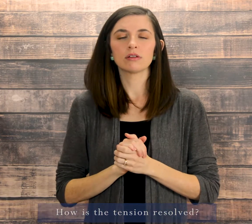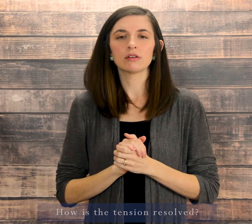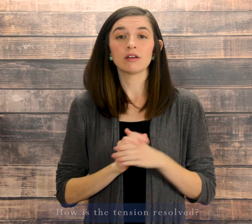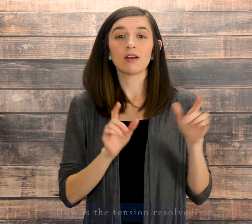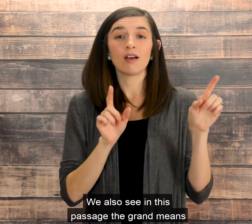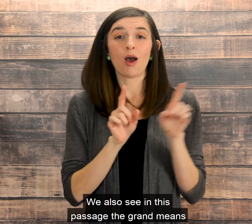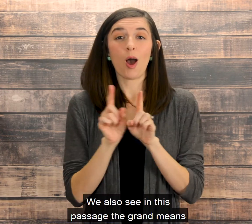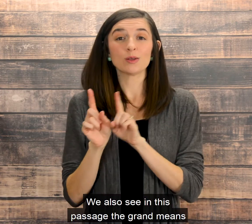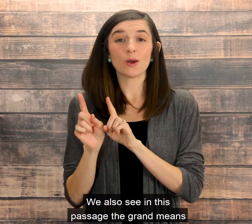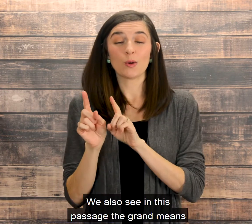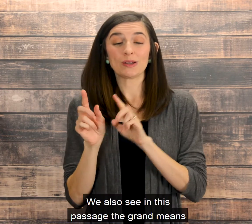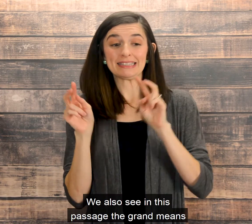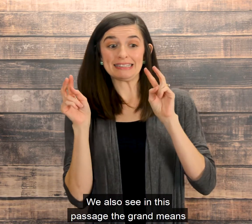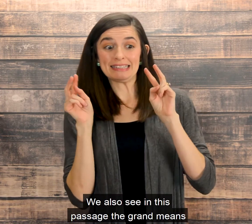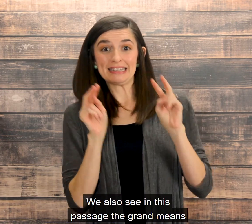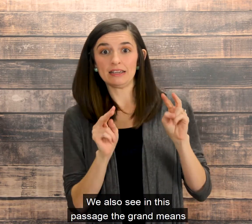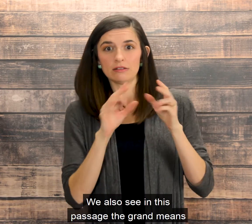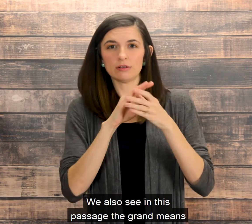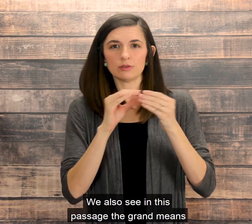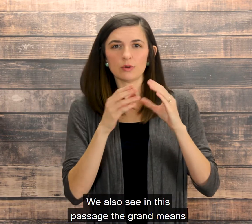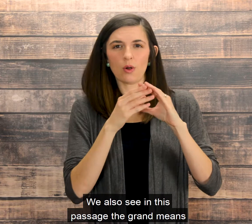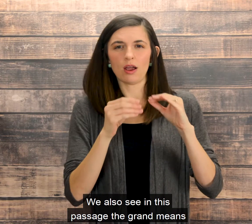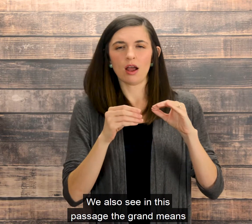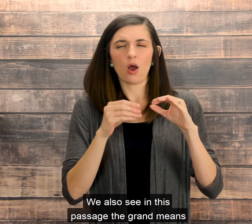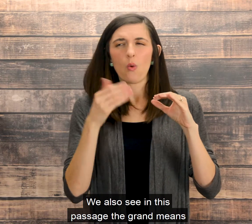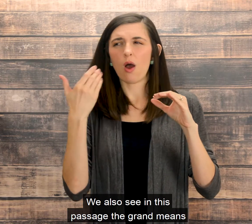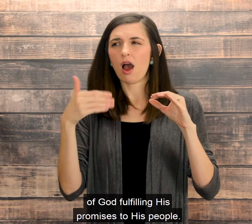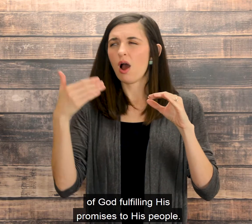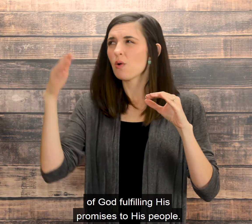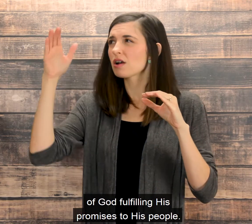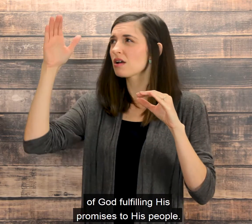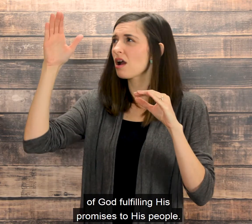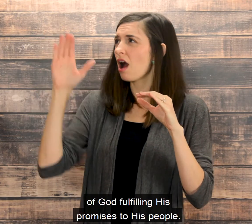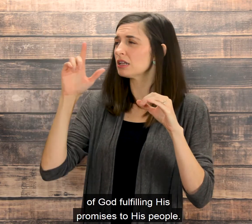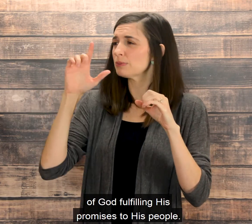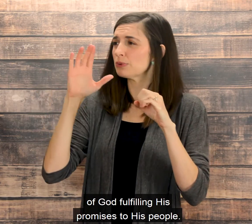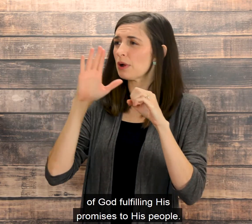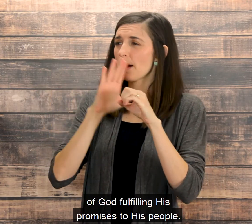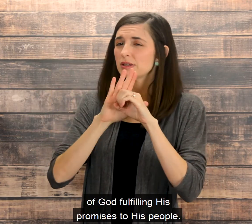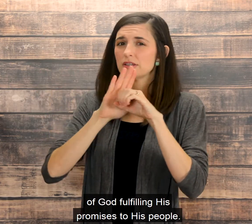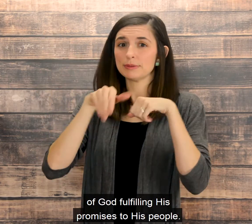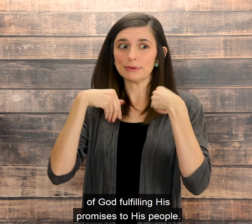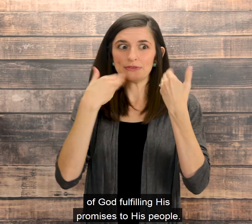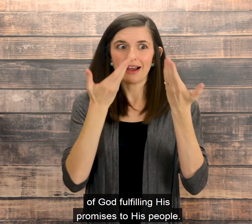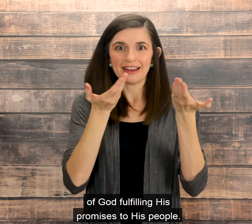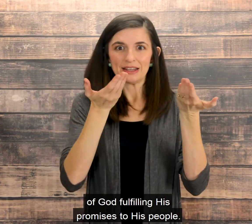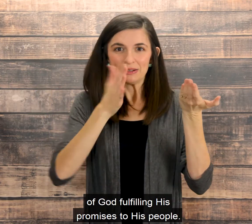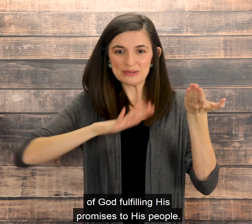We also see in this passage the grand means of God fulfilling His promises to His people.